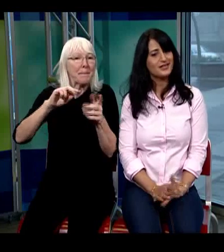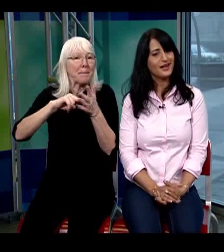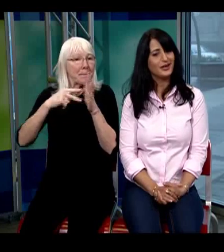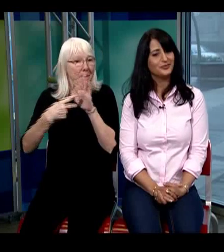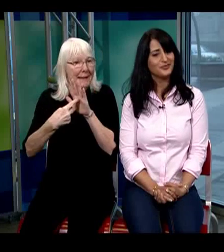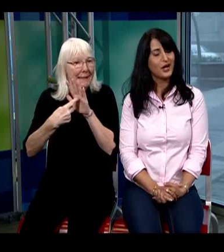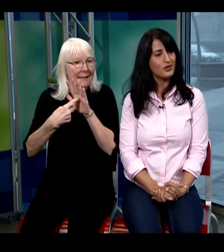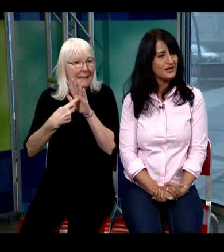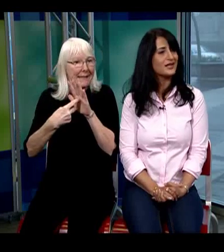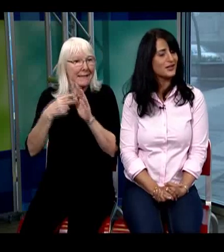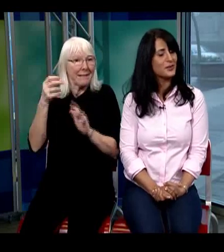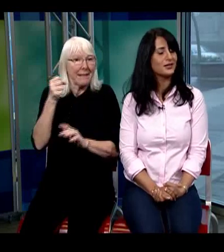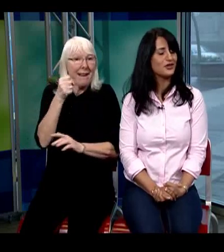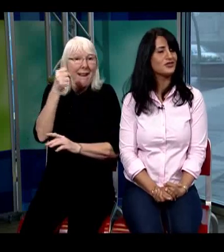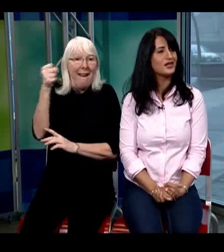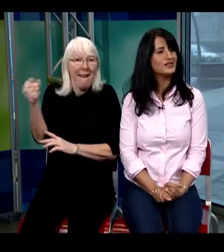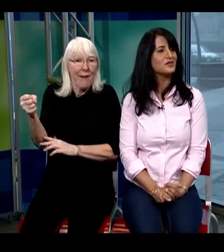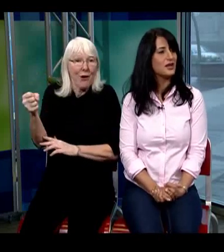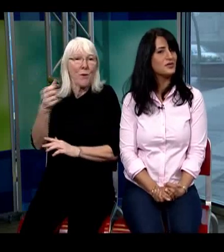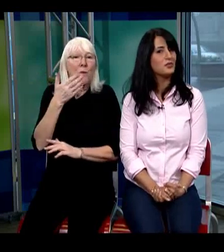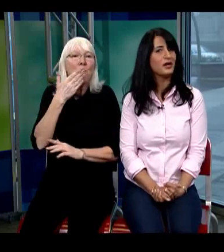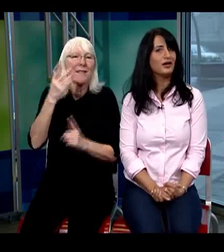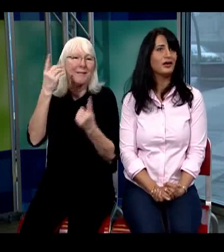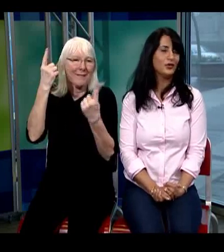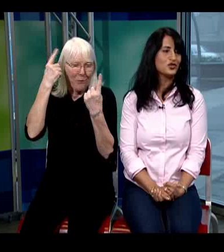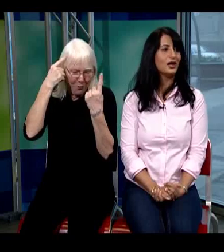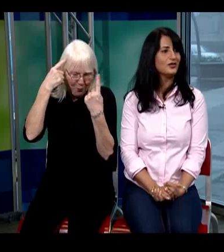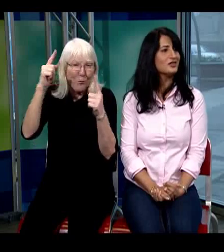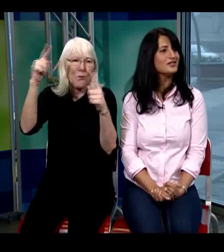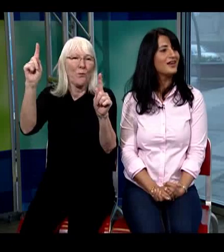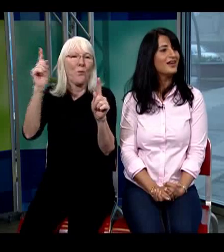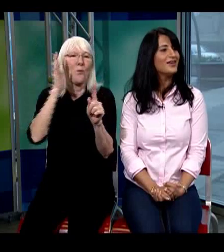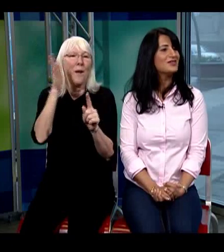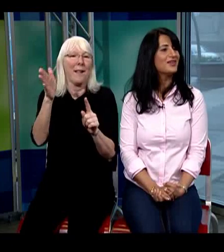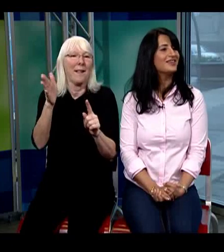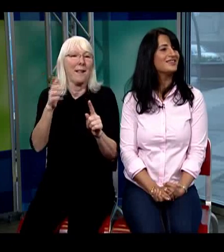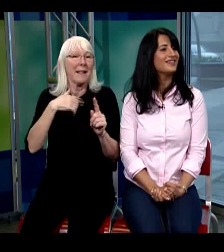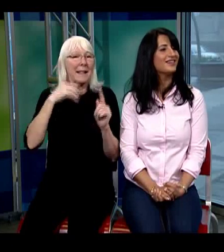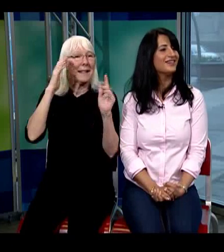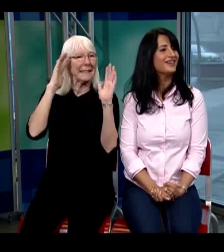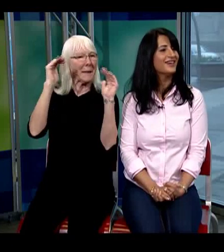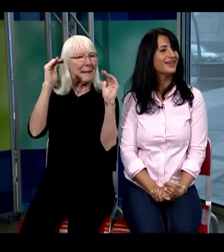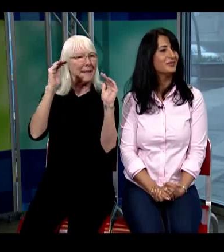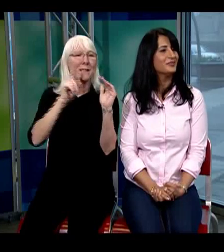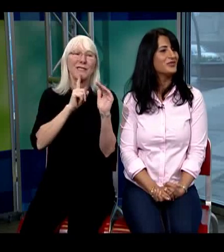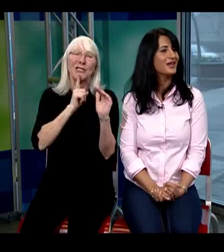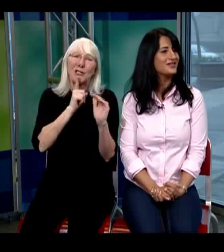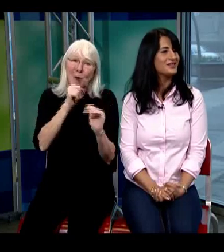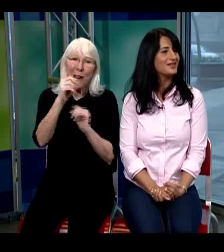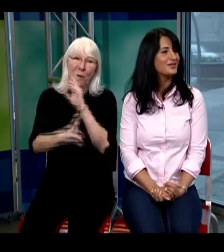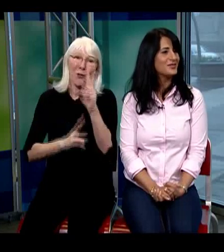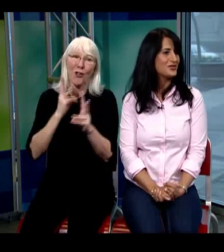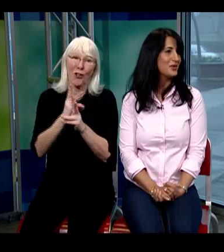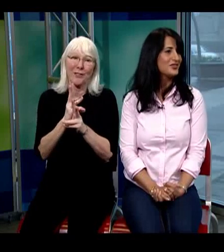unrealistic expectations does sometimes bring a few challenges to that to that situation